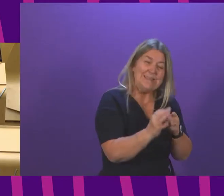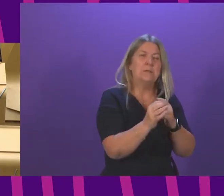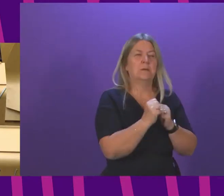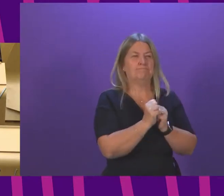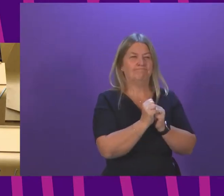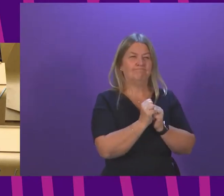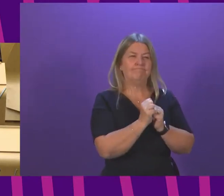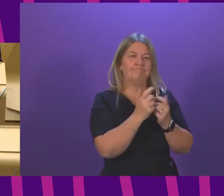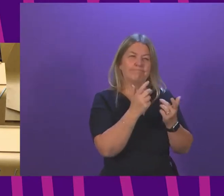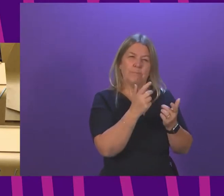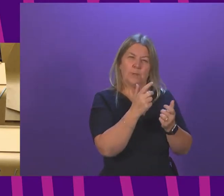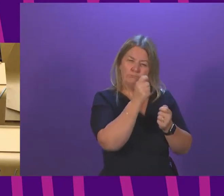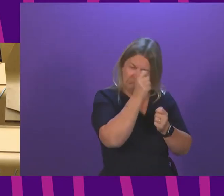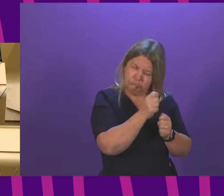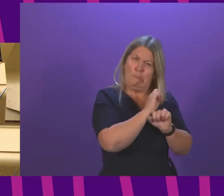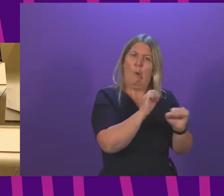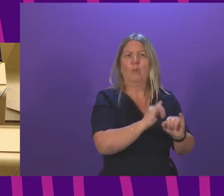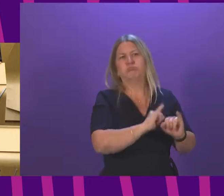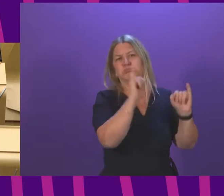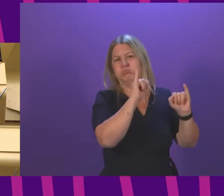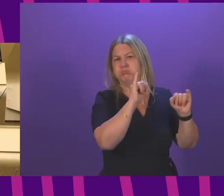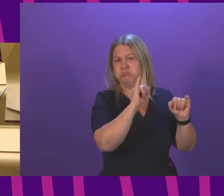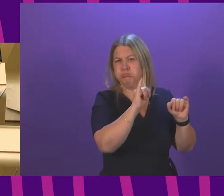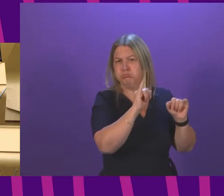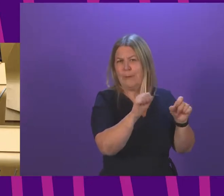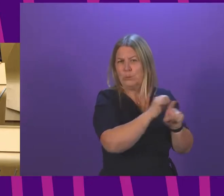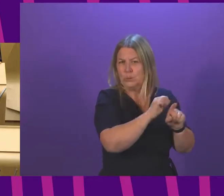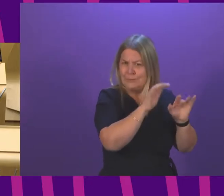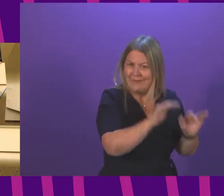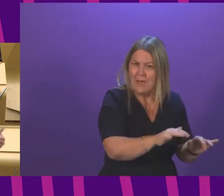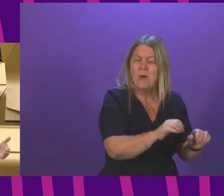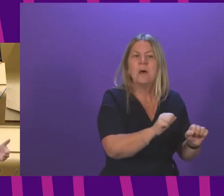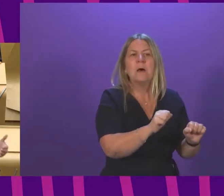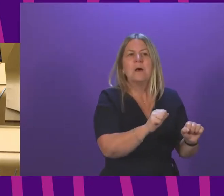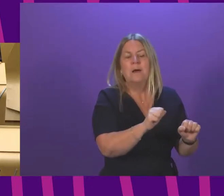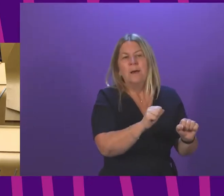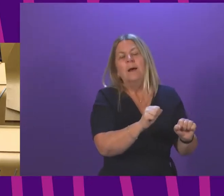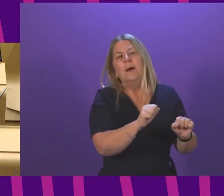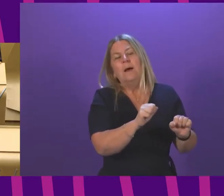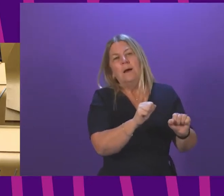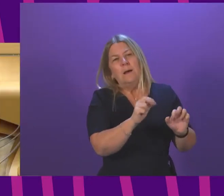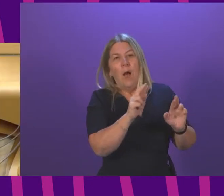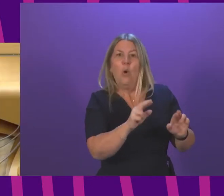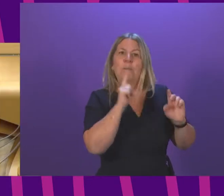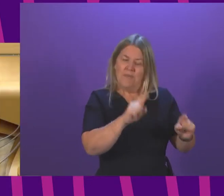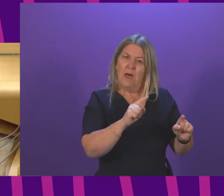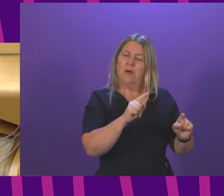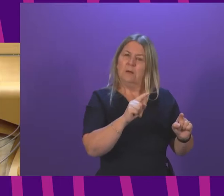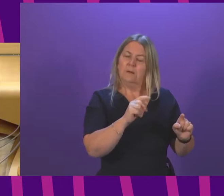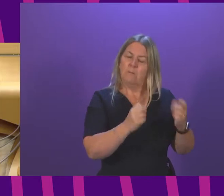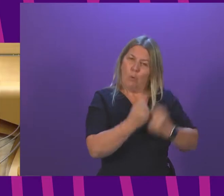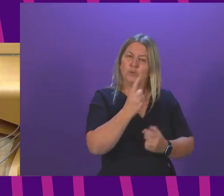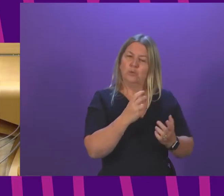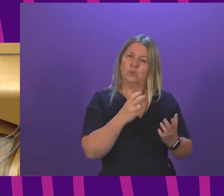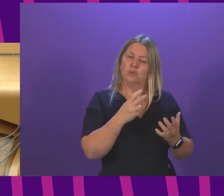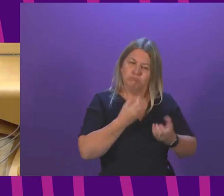acknowledgement by Lady Smith of the veracity of the events that are accounted, helps, along with the redress payments, to provide a route